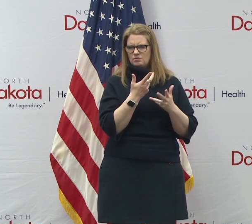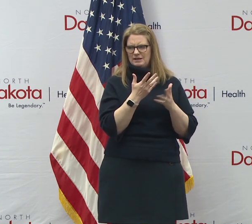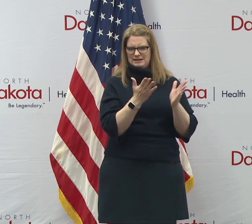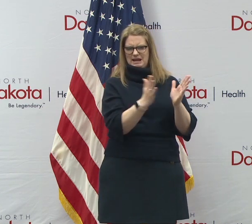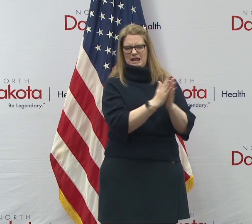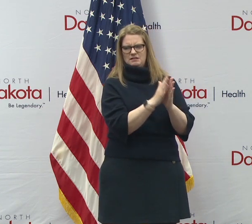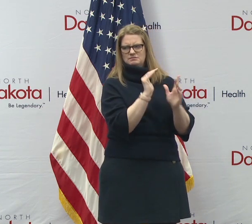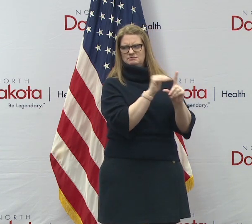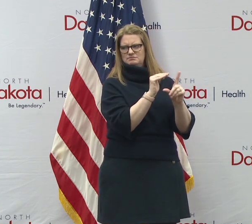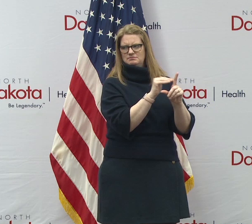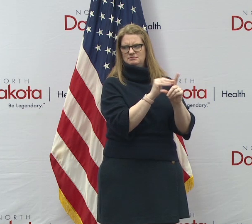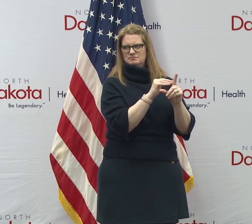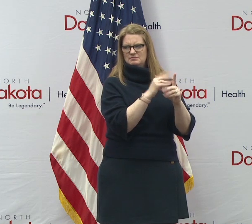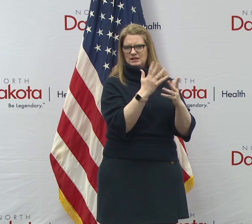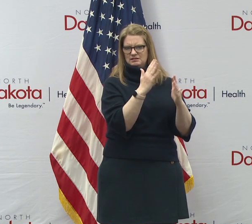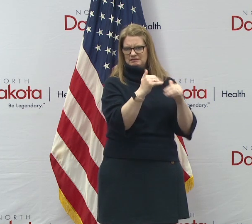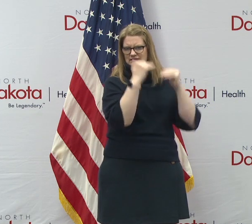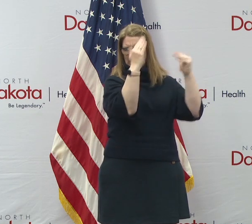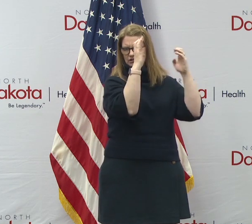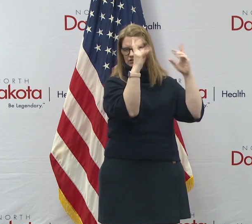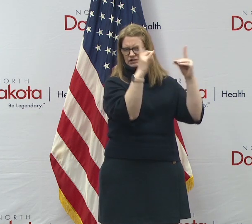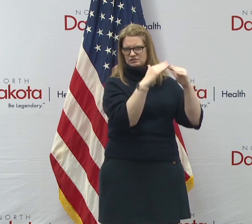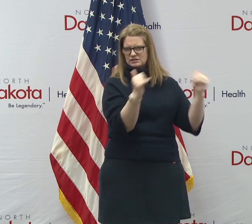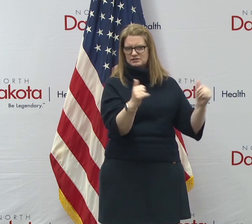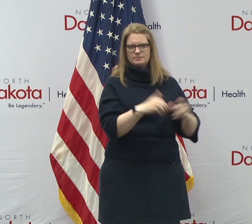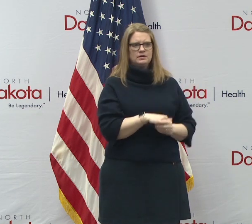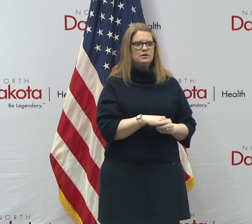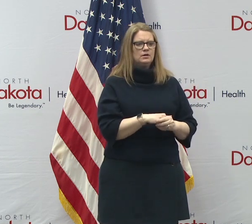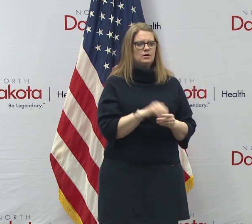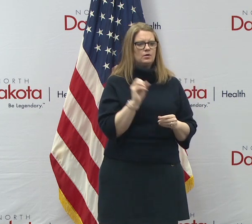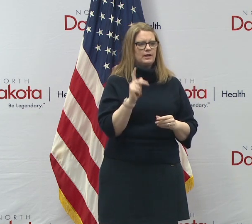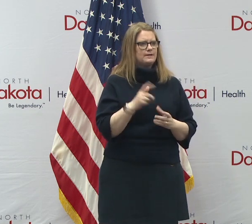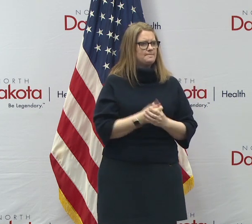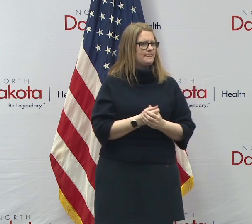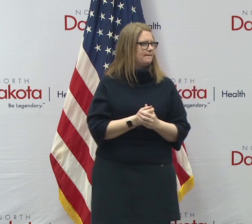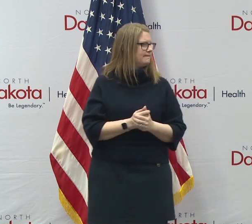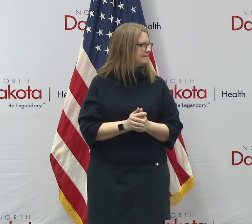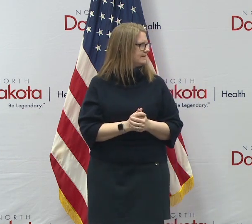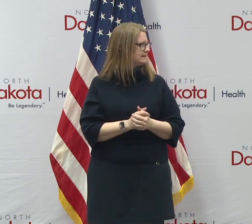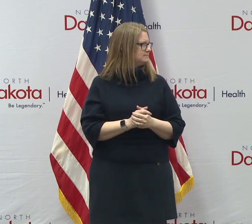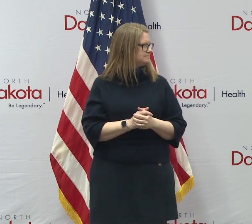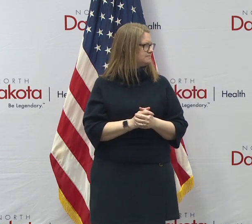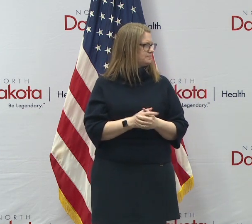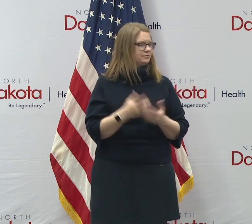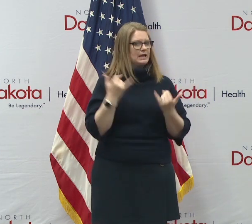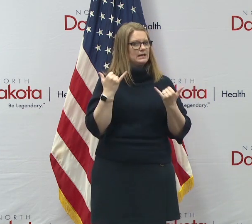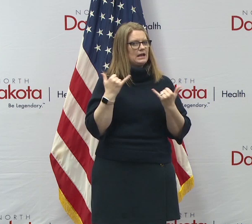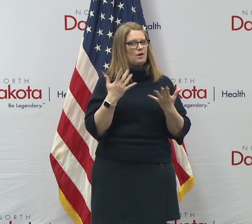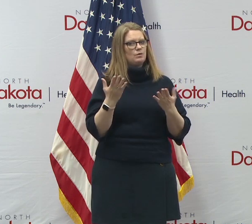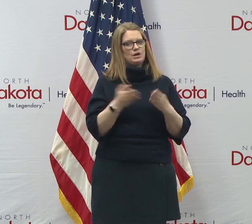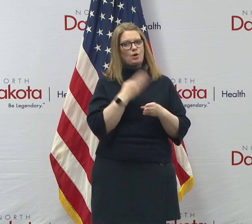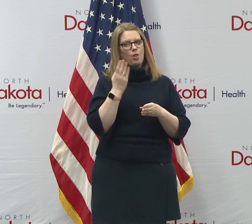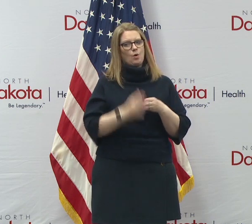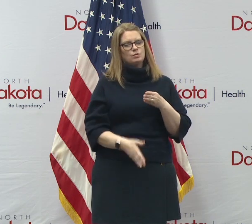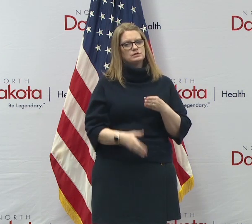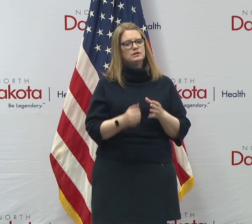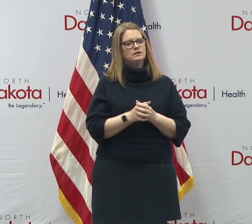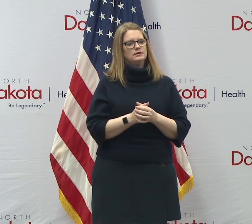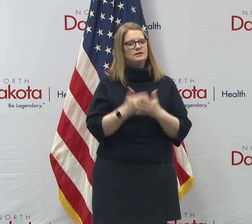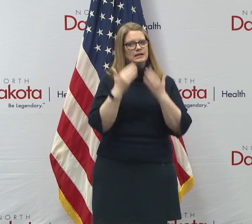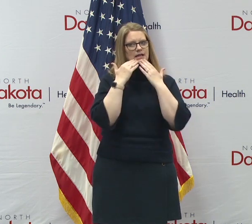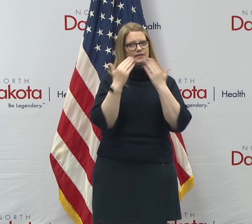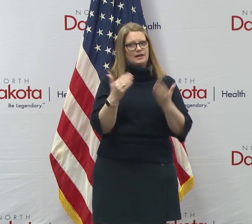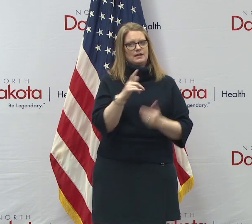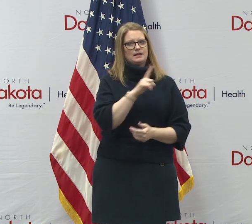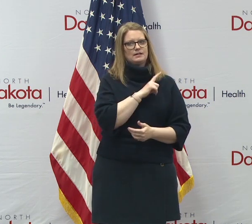the, uh, chancellor in the higher ed system. Okay. With that, uh, we're going to, think we're at the point where we're going to close. Uh, I do want to thank